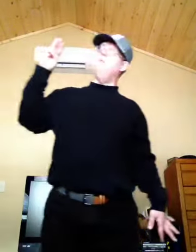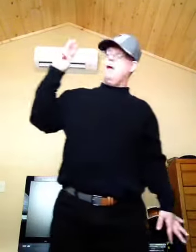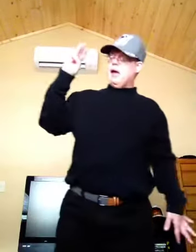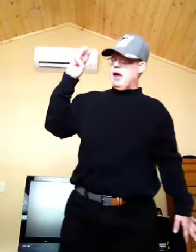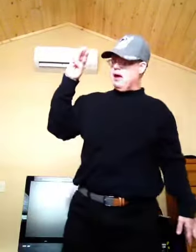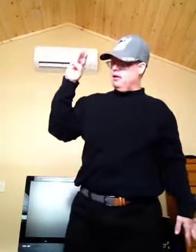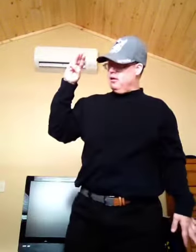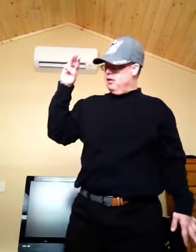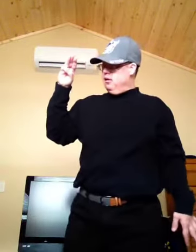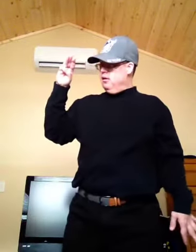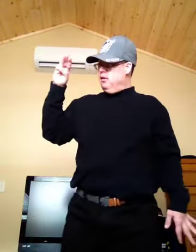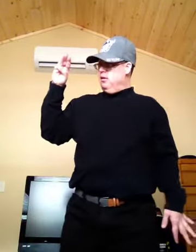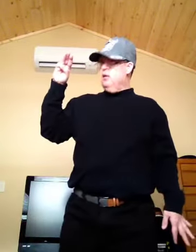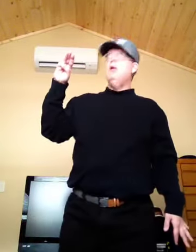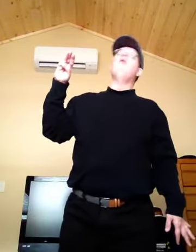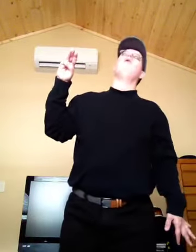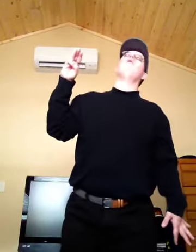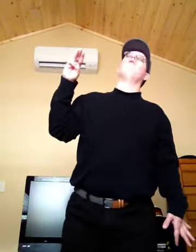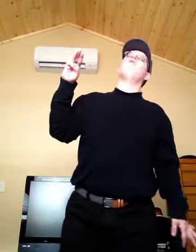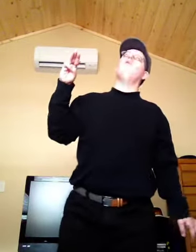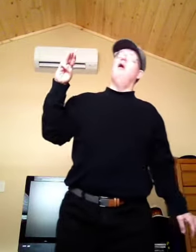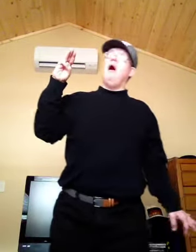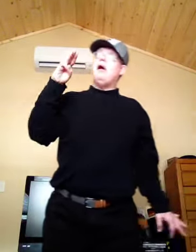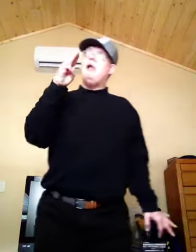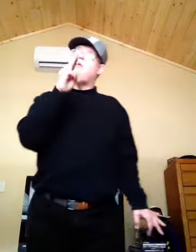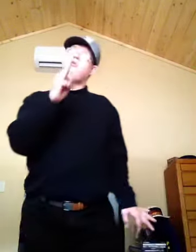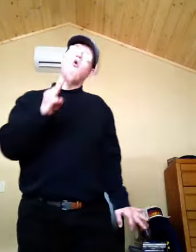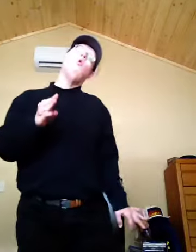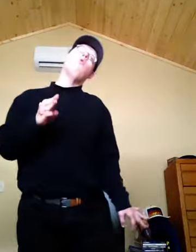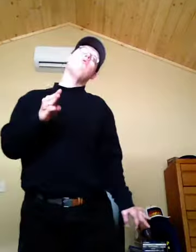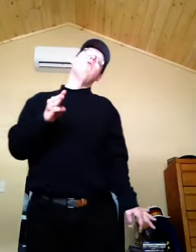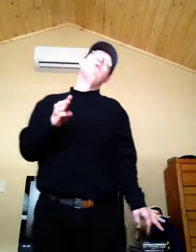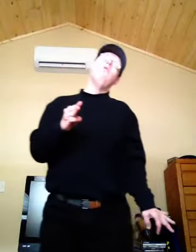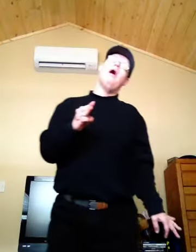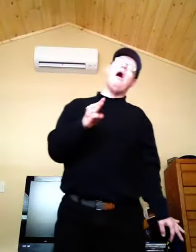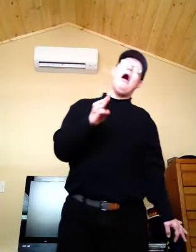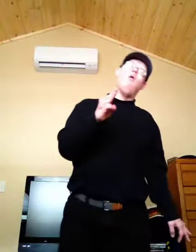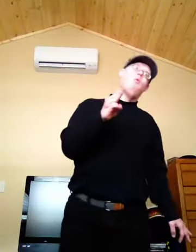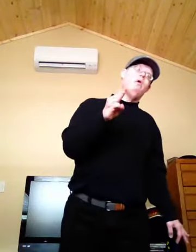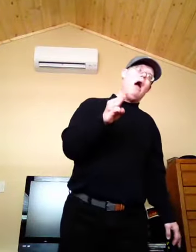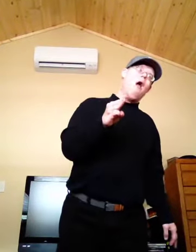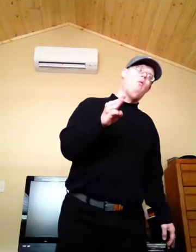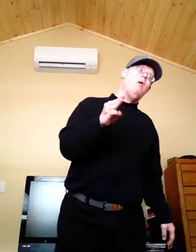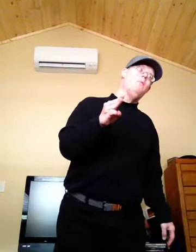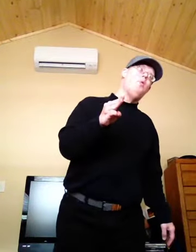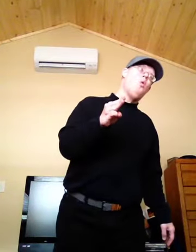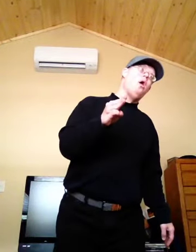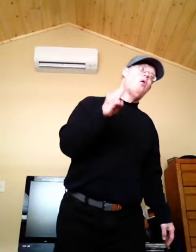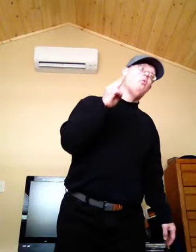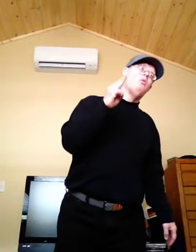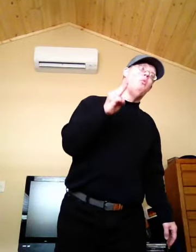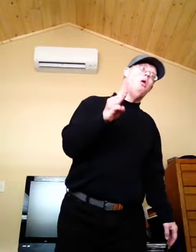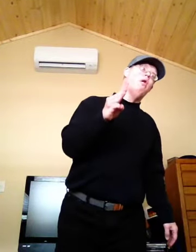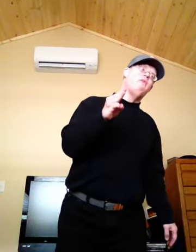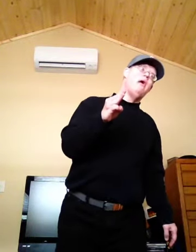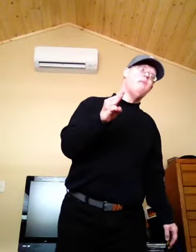And I was told that I went bowling with one of them.